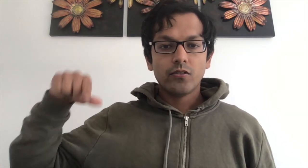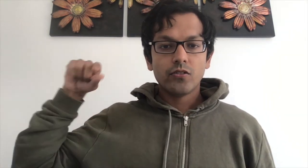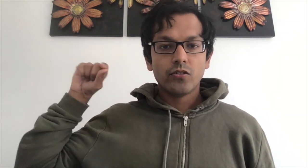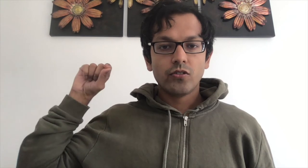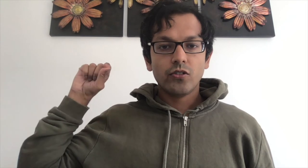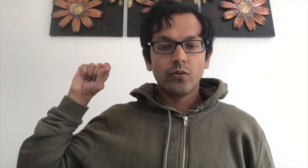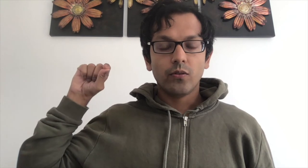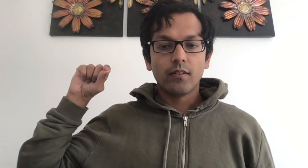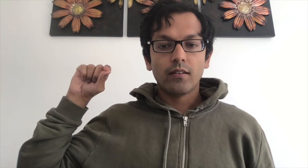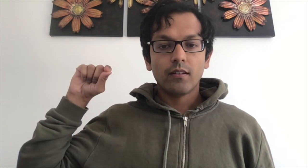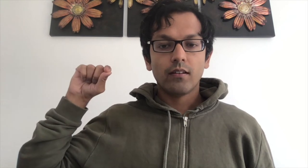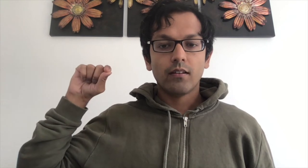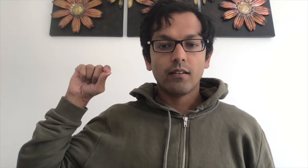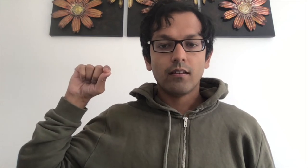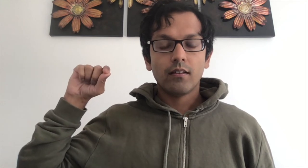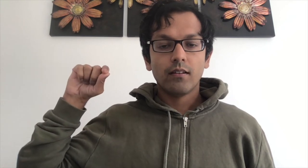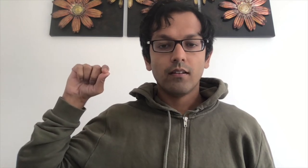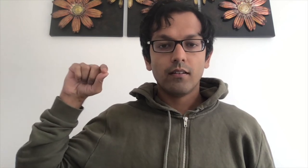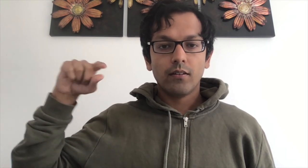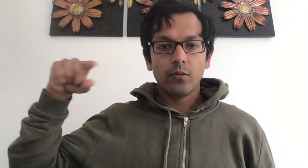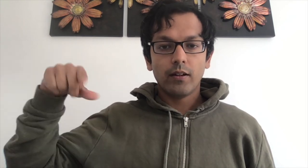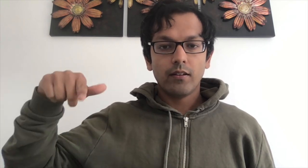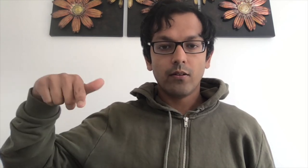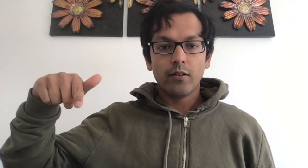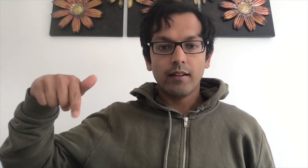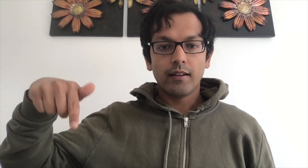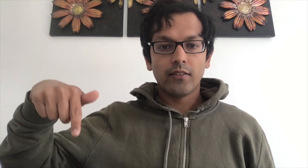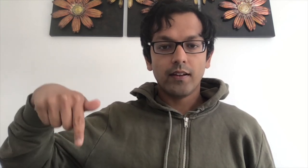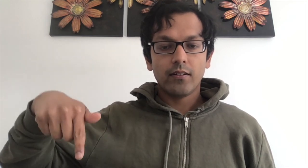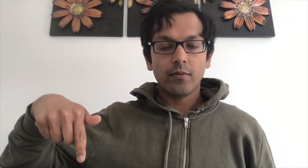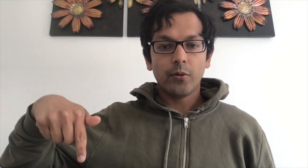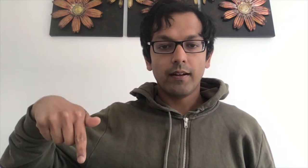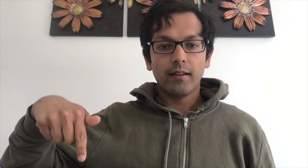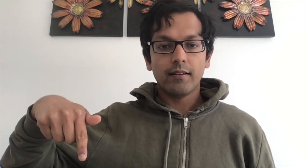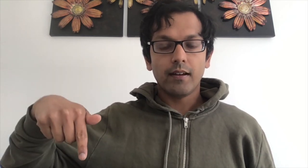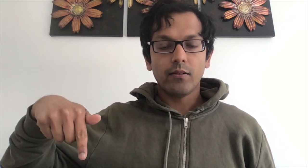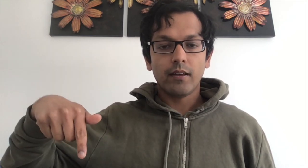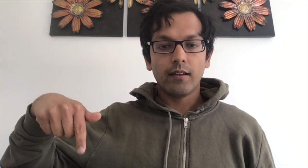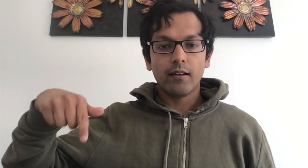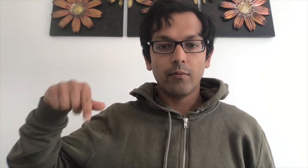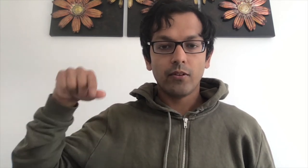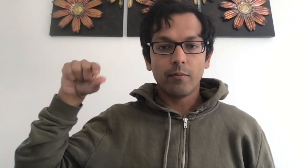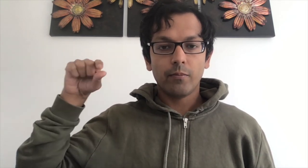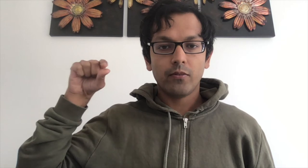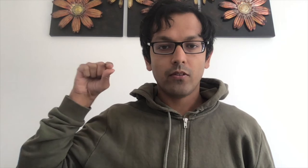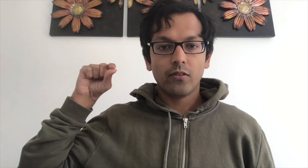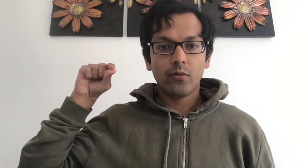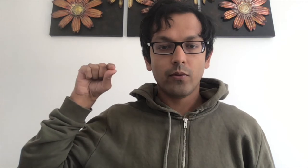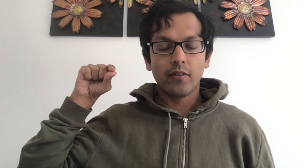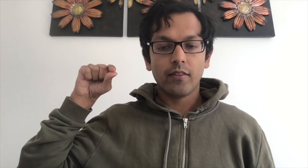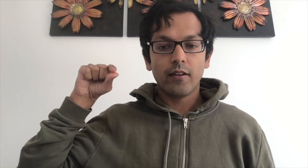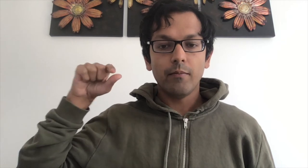Choose, this one your index finger is pointing down and it comes up towards your thumb.